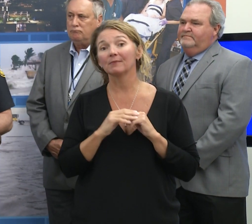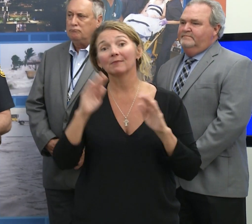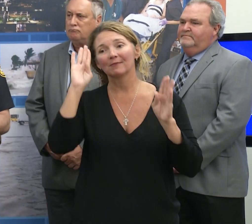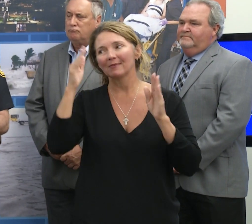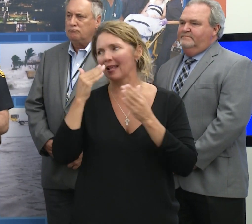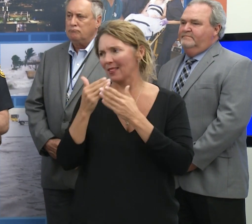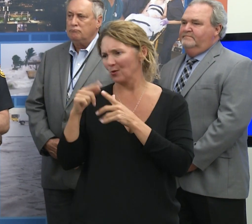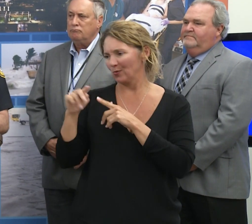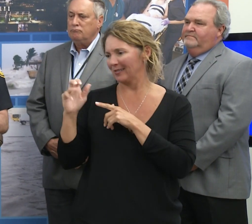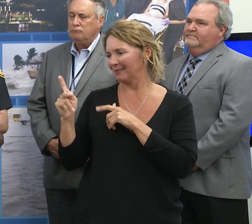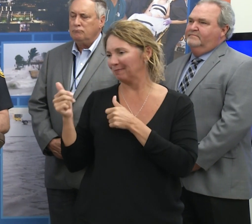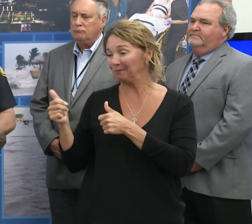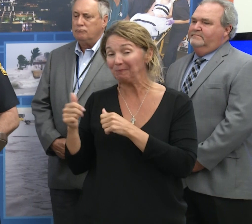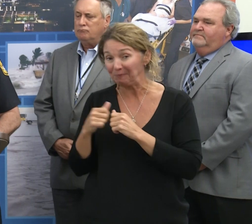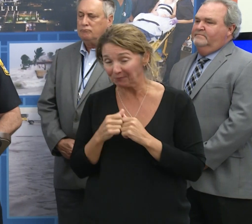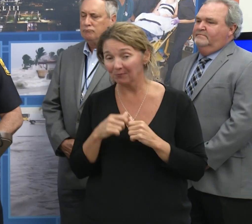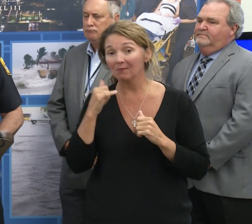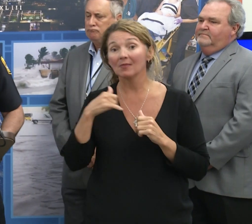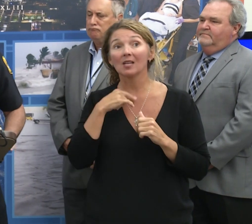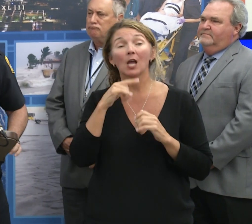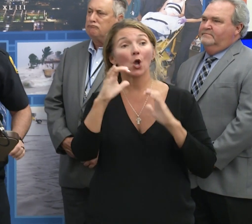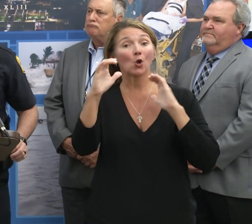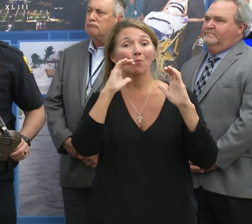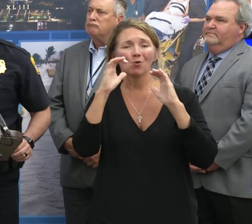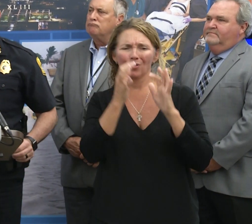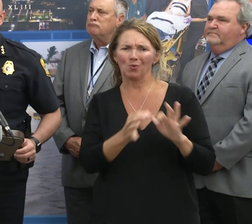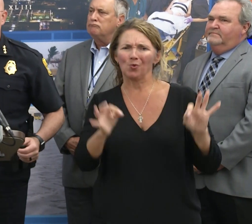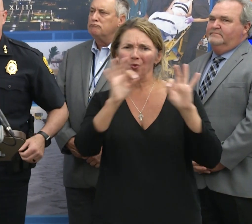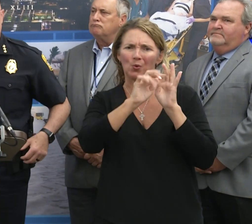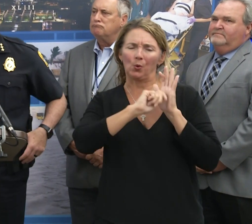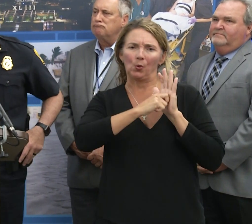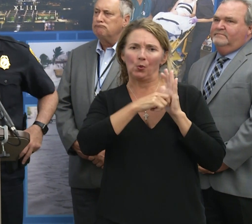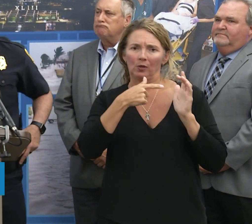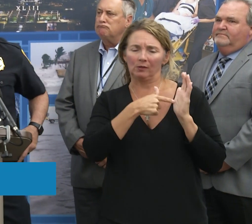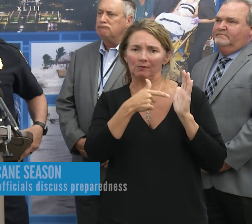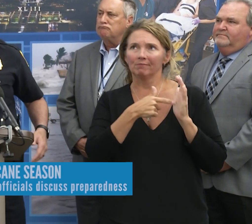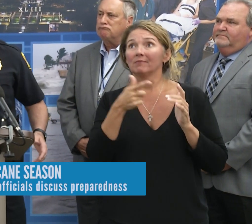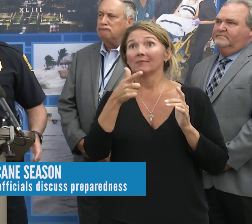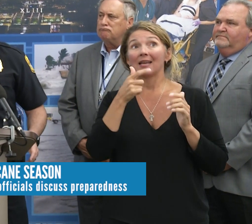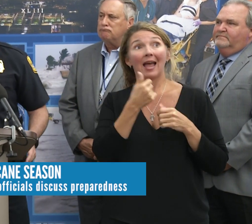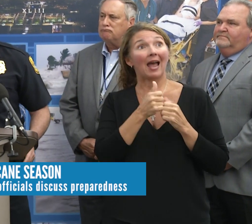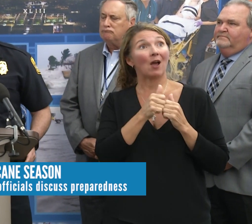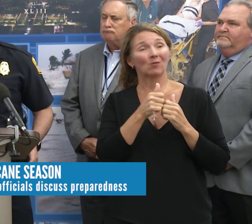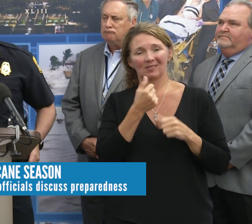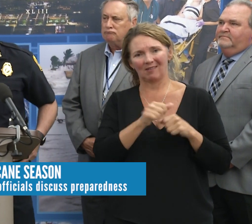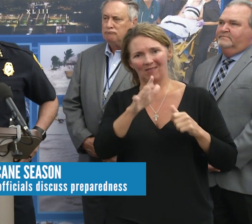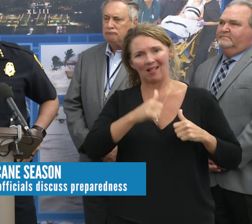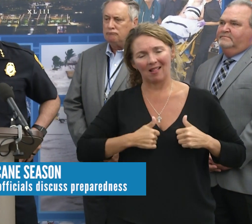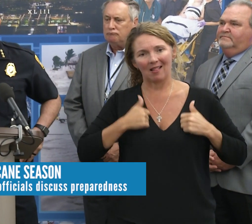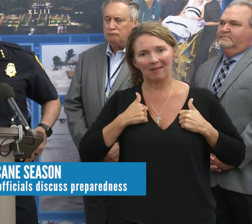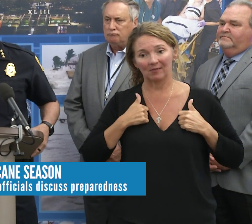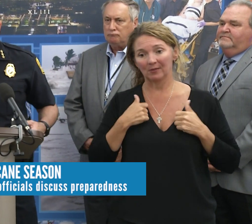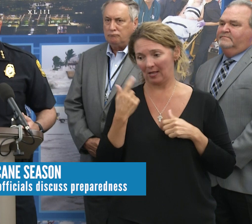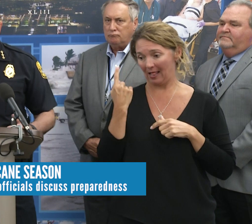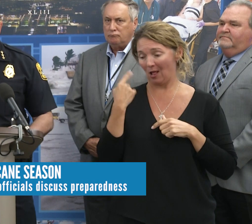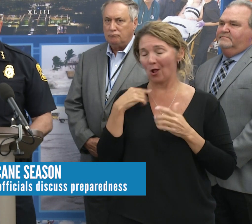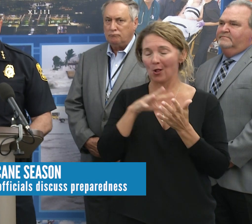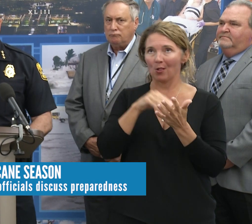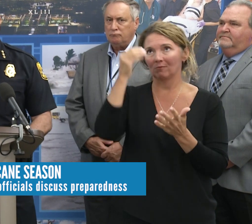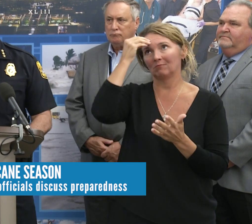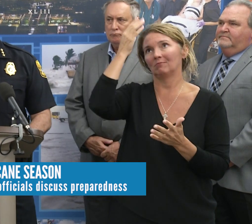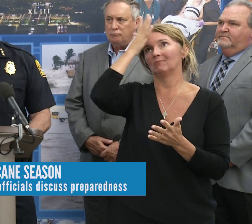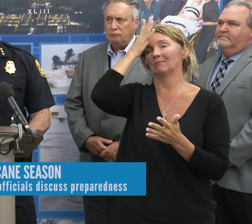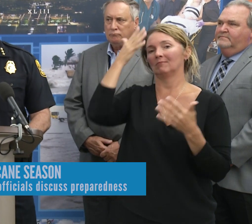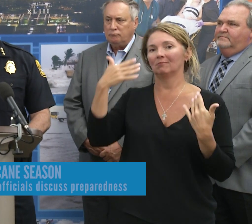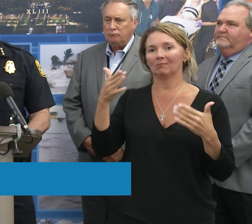Thanks, Nick. You know, communication is key in these types of situations and it can serve, save lives. And we learned that, uh, last year, we learned